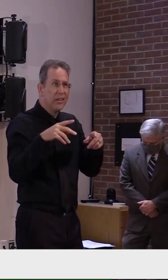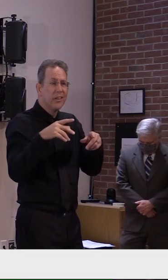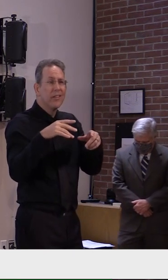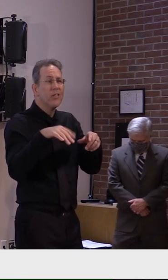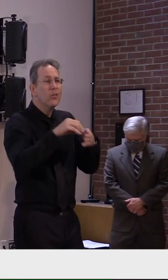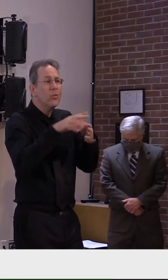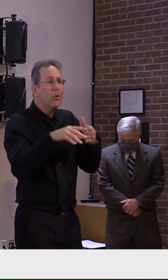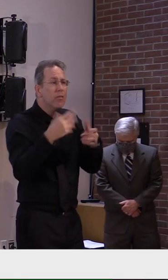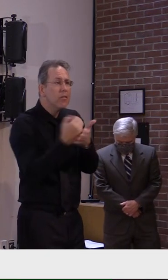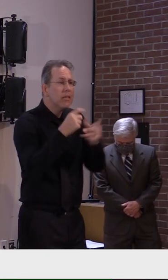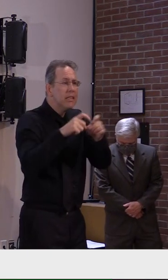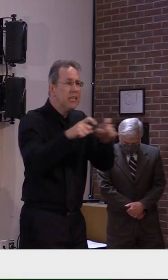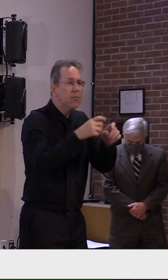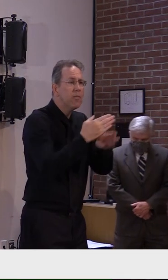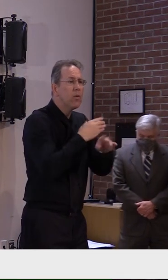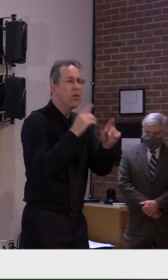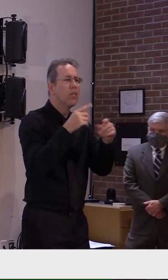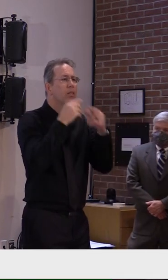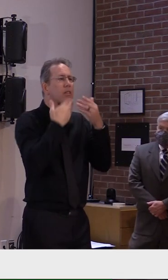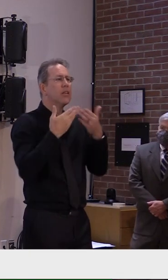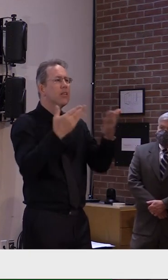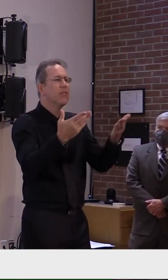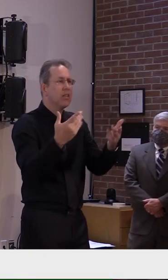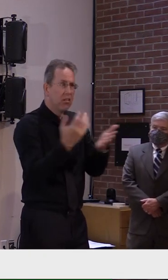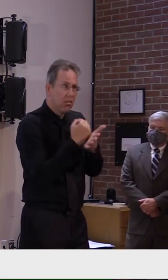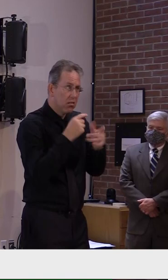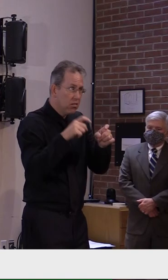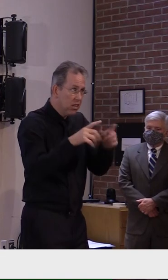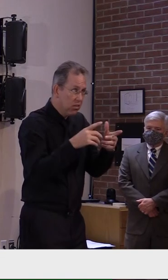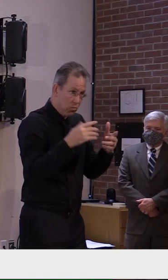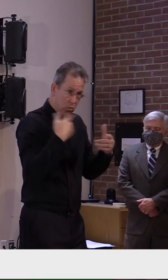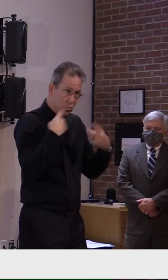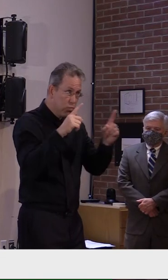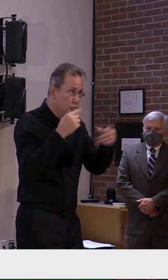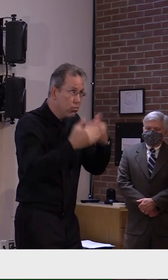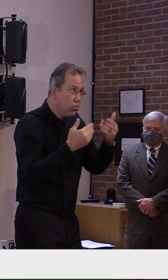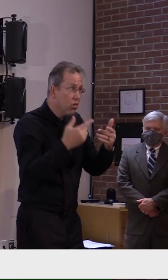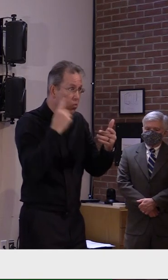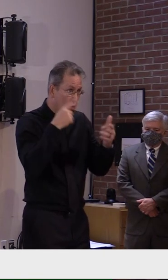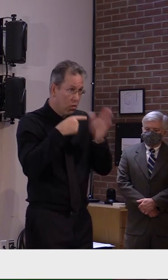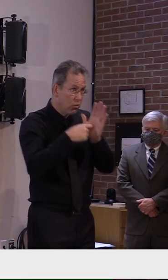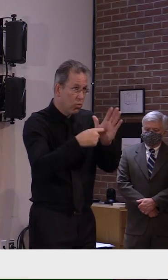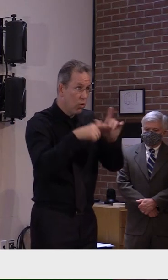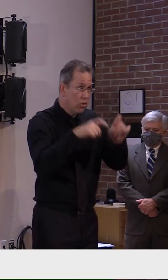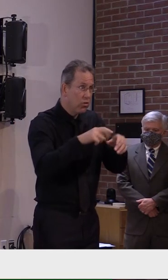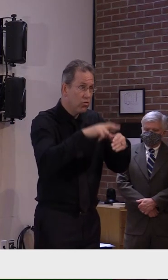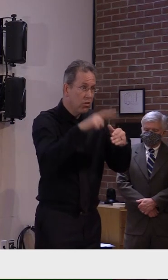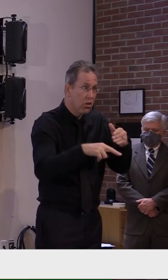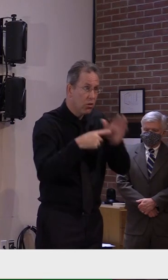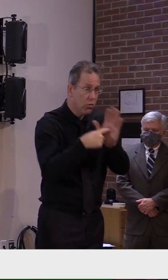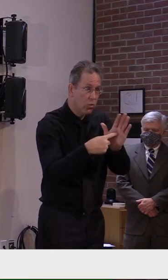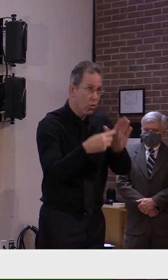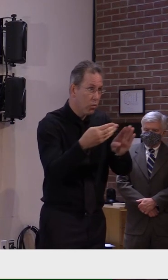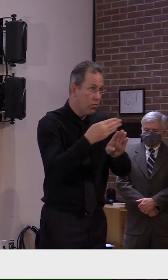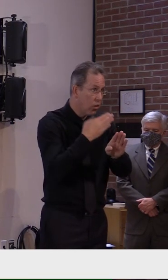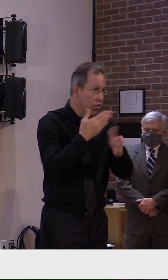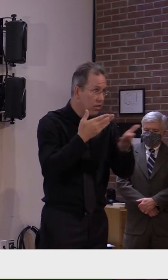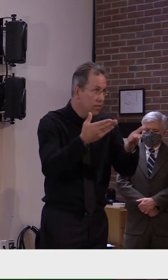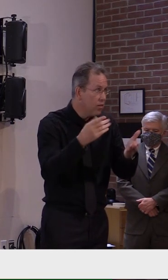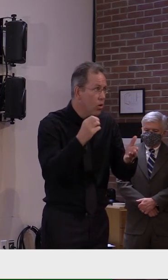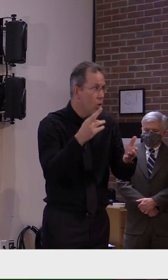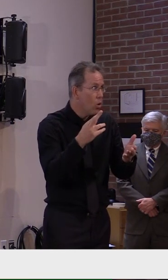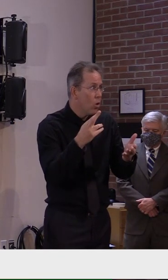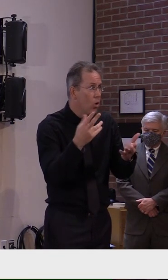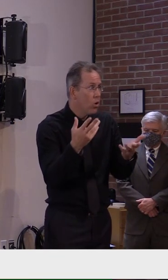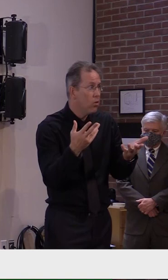forecasts or predictions for what this testing may reveal? I'm thinking with, you know, an above 1% positivity rate, if